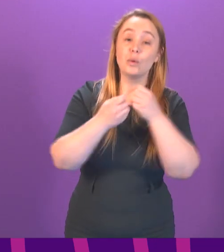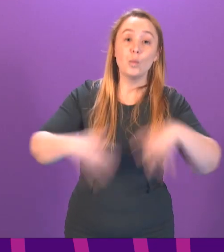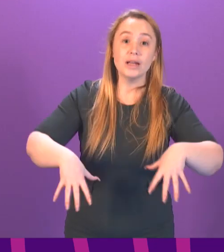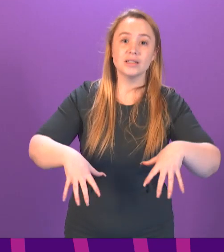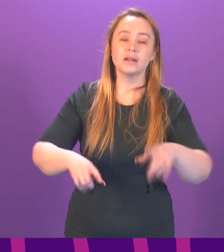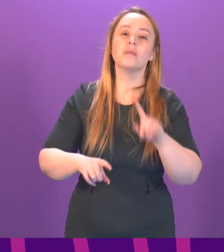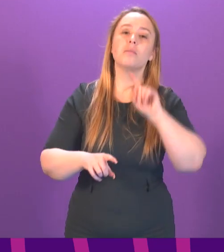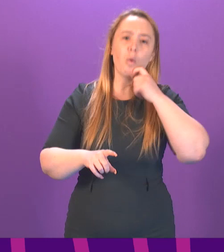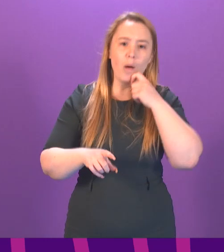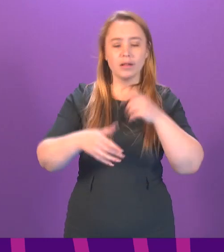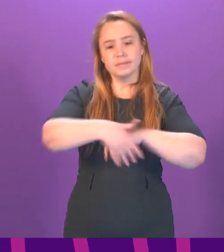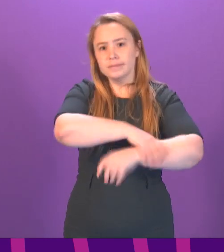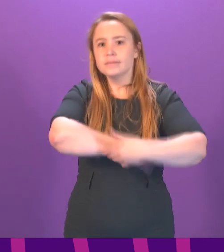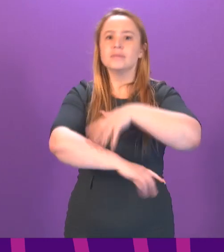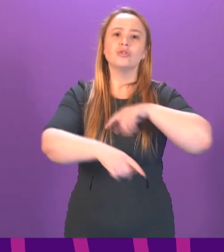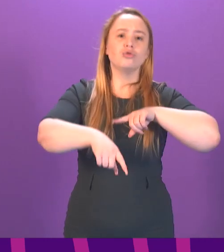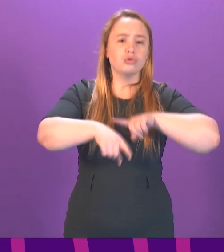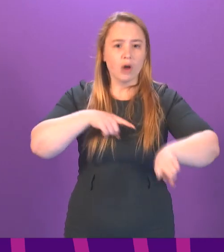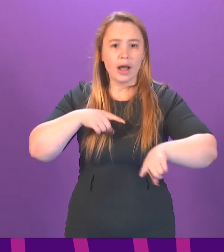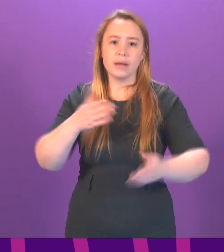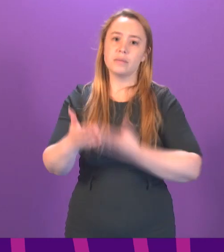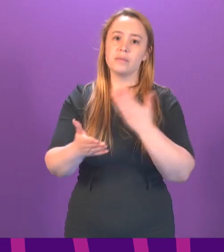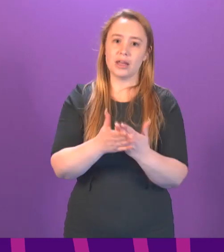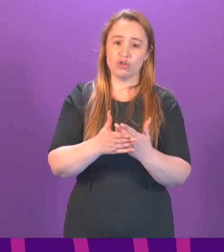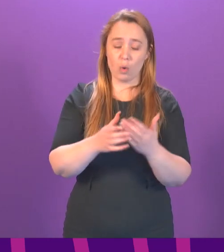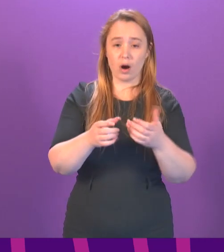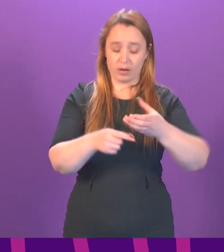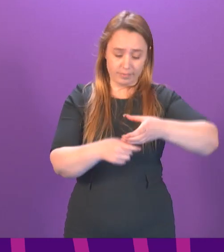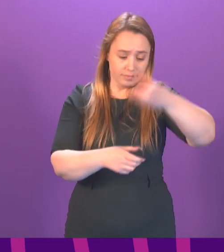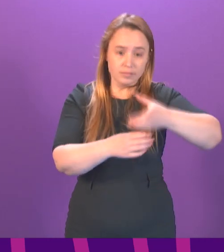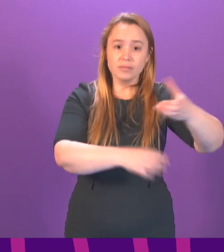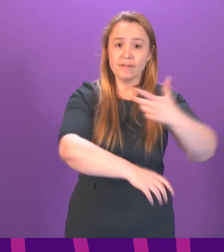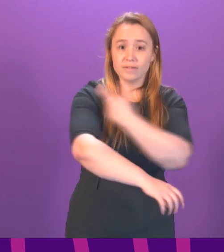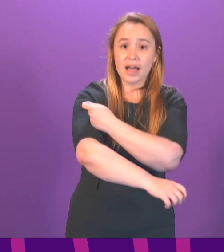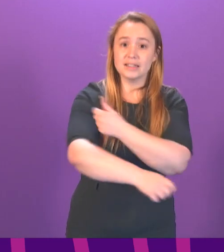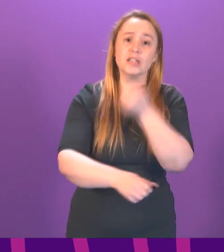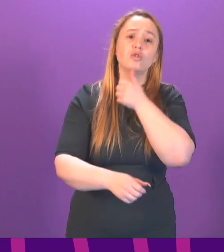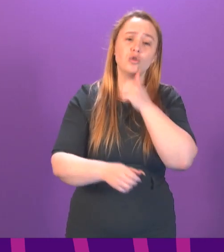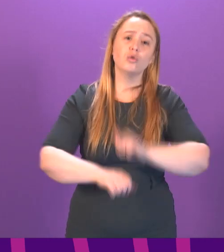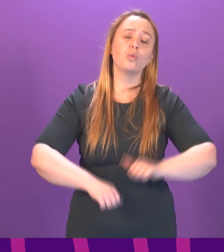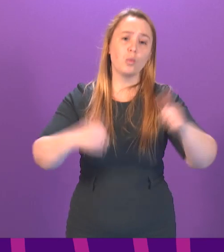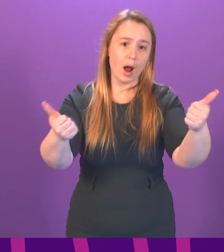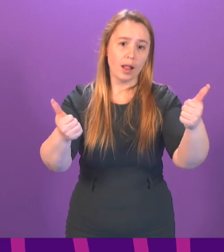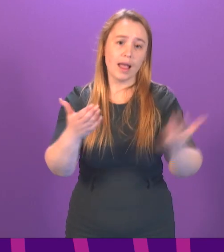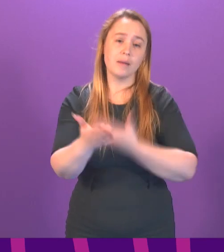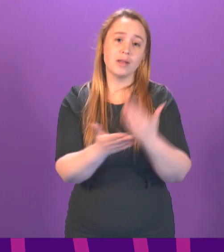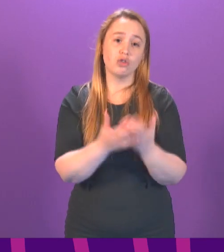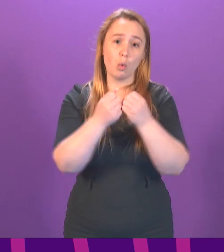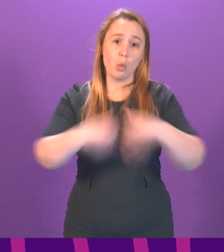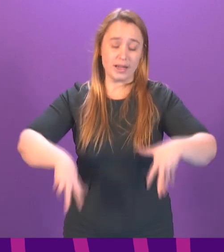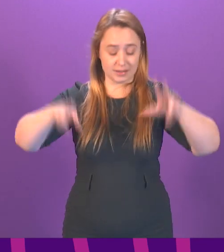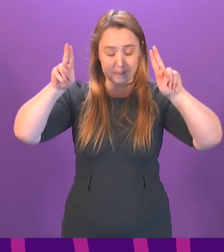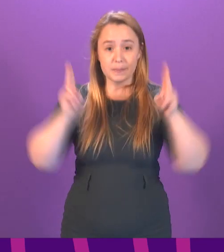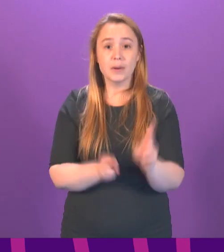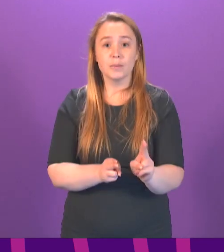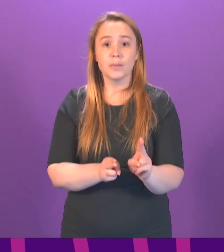will be efforts and I know those administering this programme are working hard literally every hour of every day to minimise the wastage to